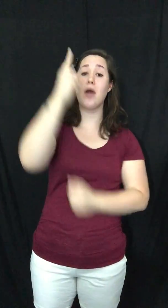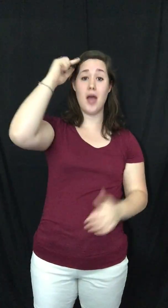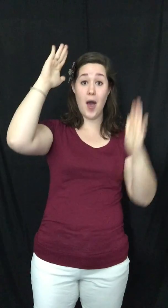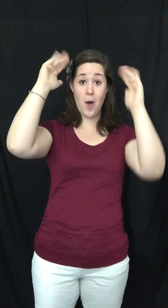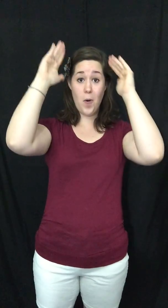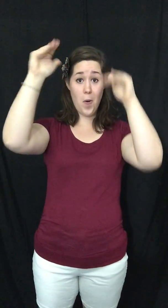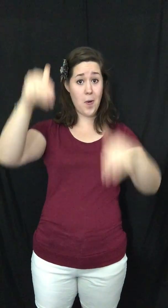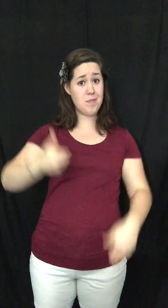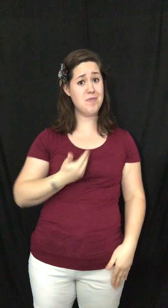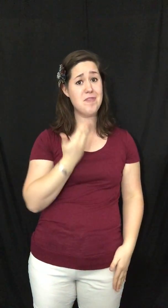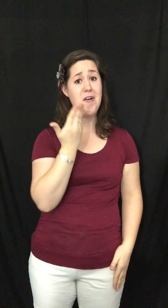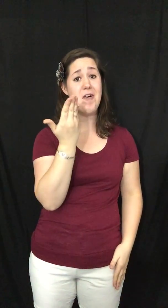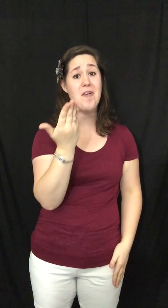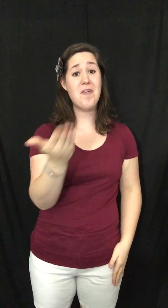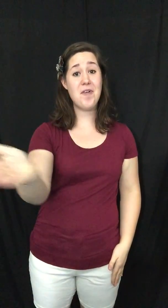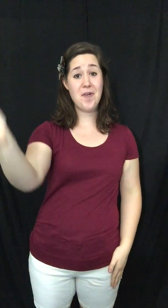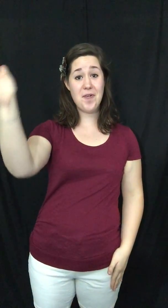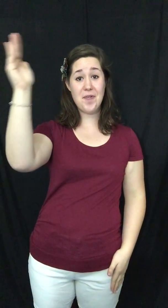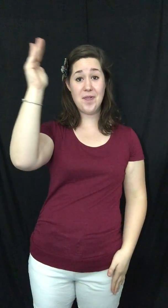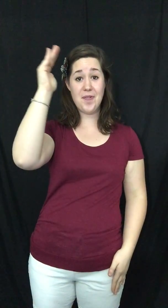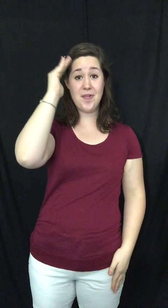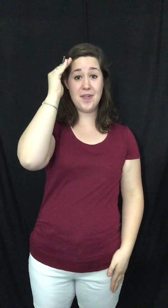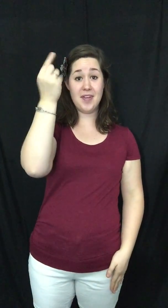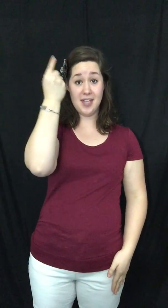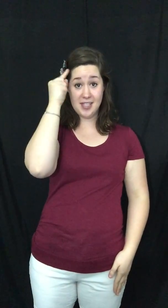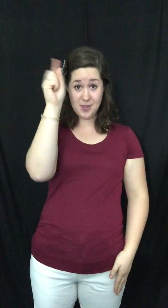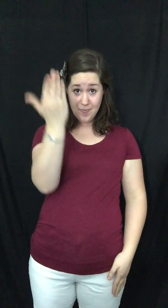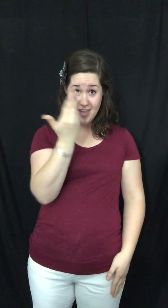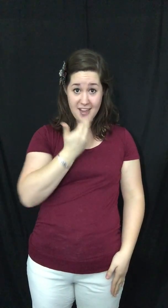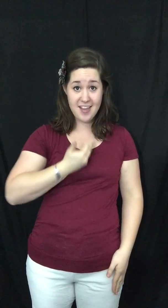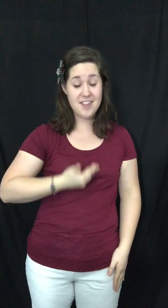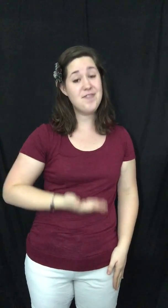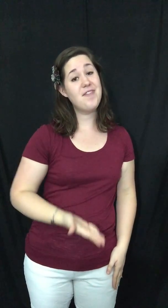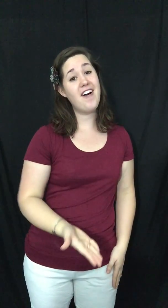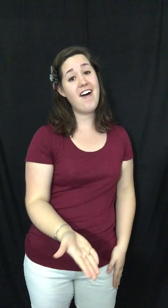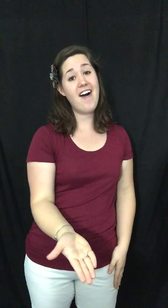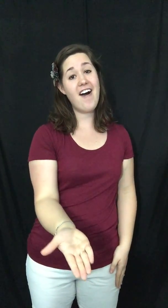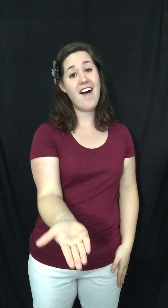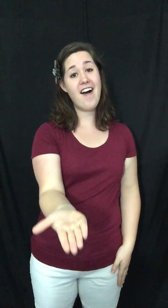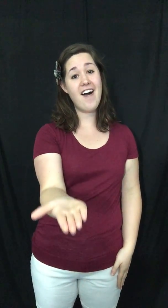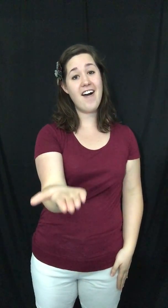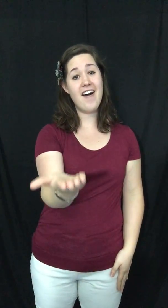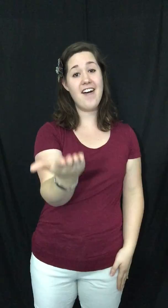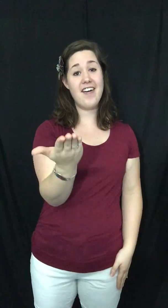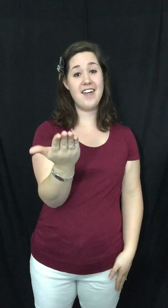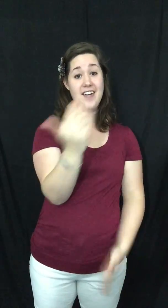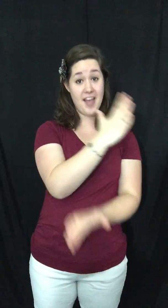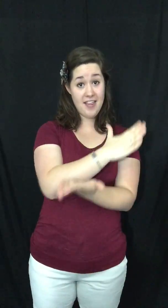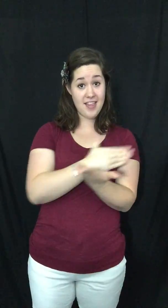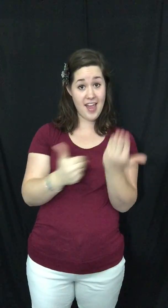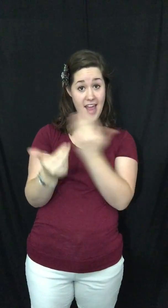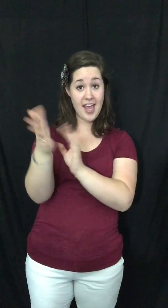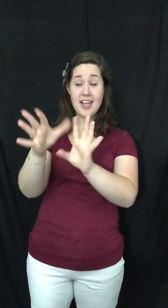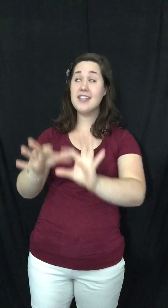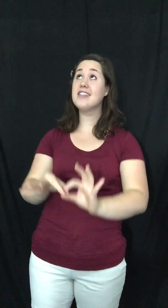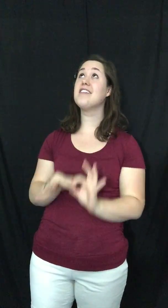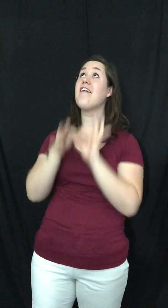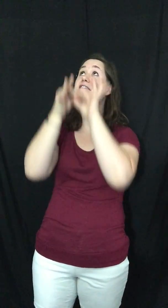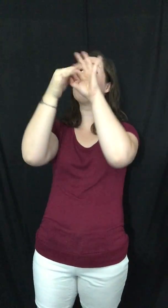I hope you know, to me you are the hands of